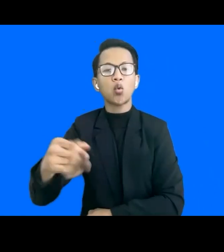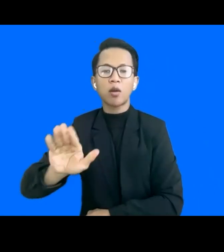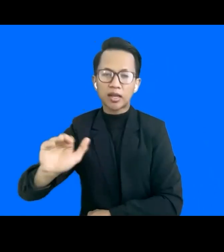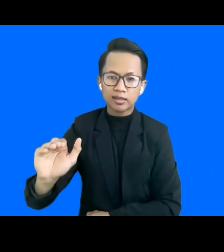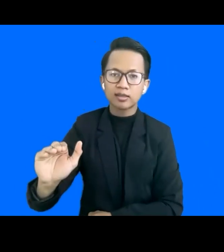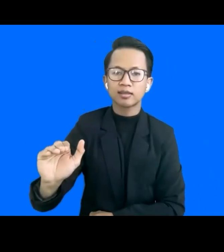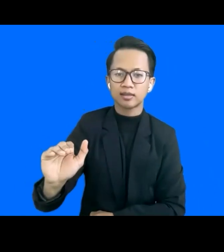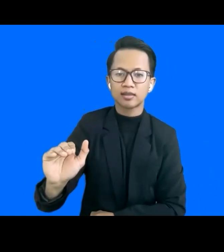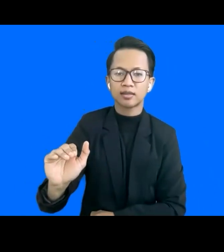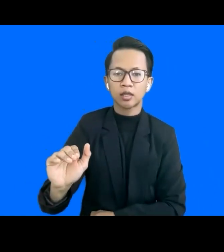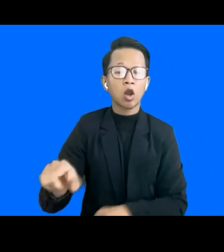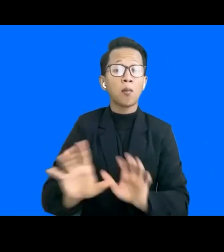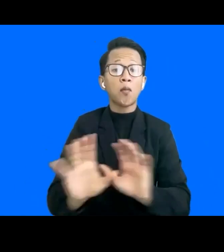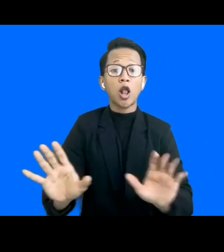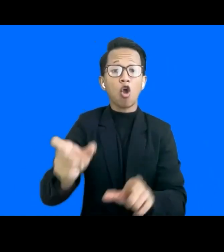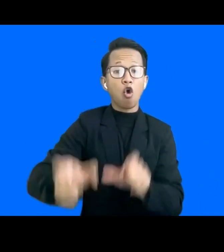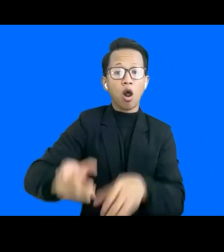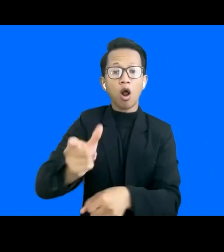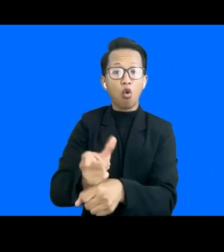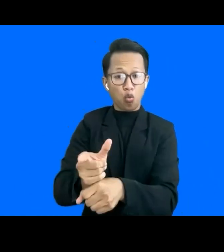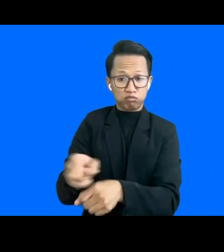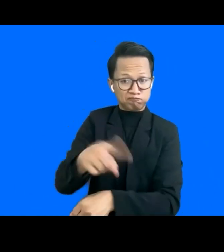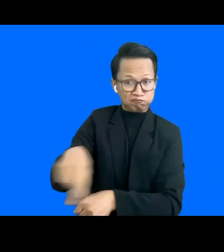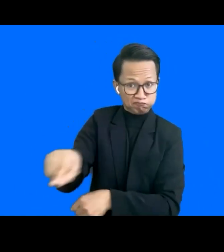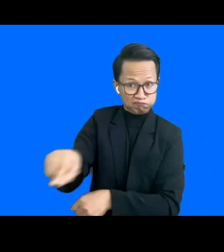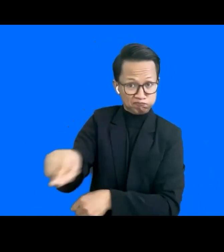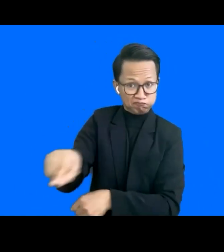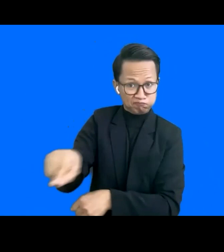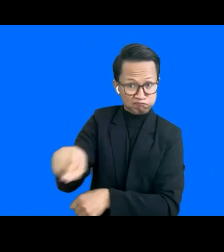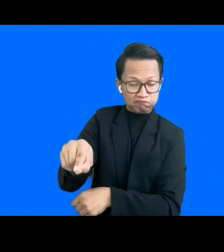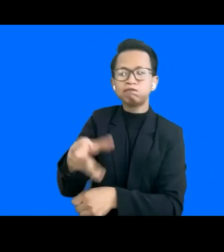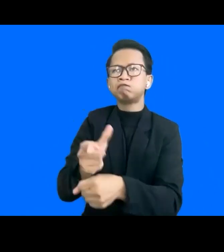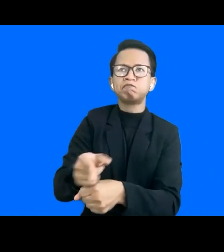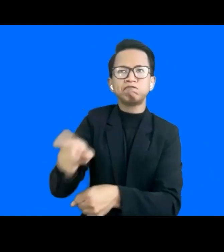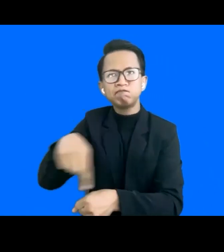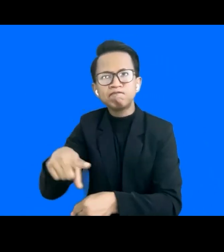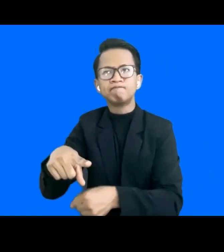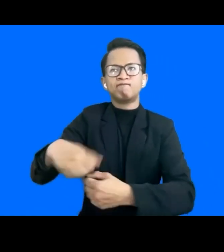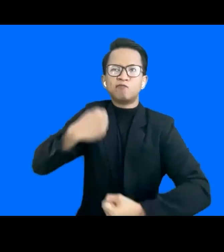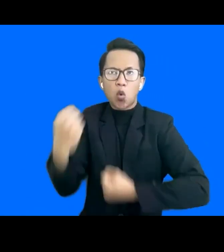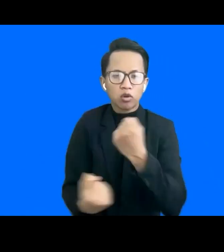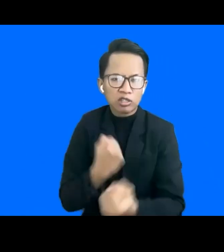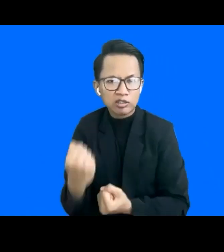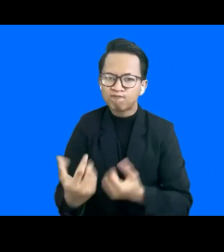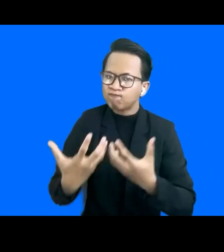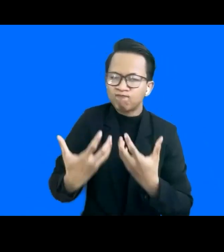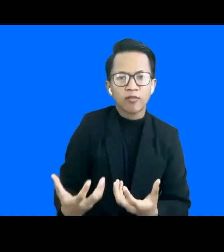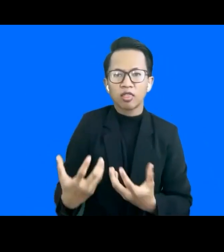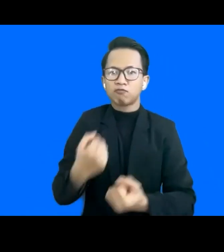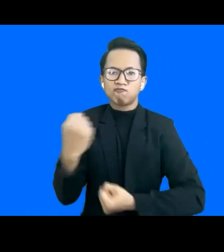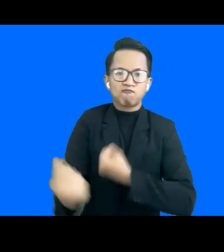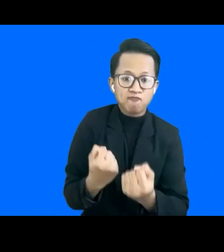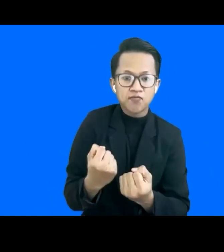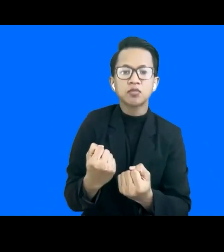there's a lot of teachers who are just suffering, sorry, not suffering, but struggling with just using